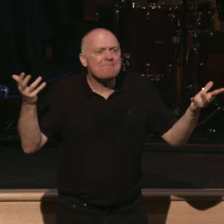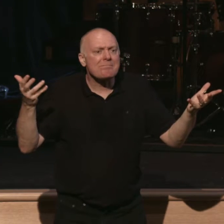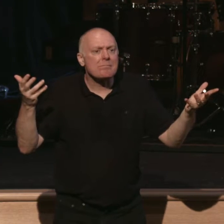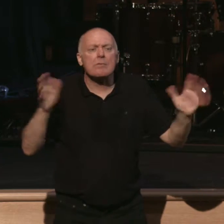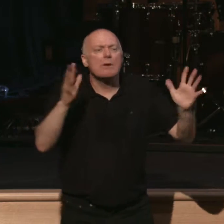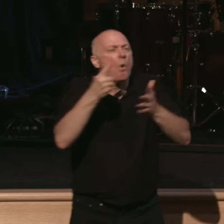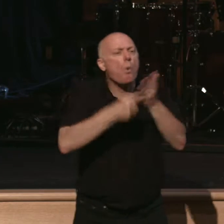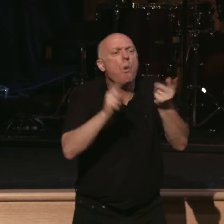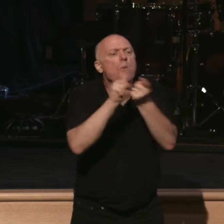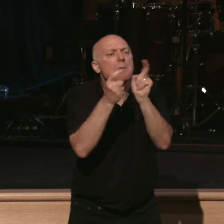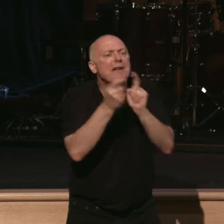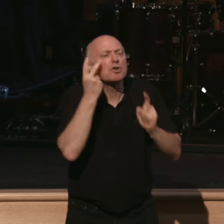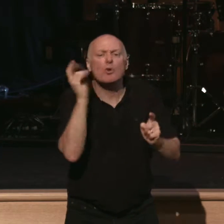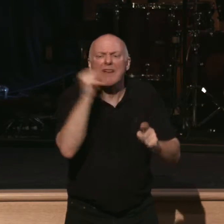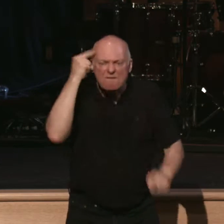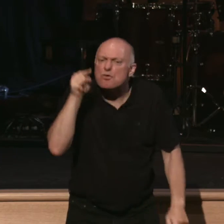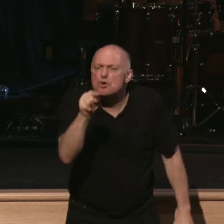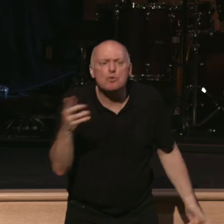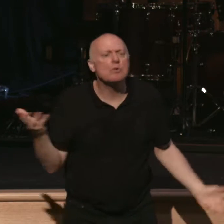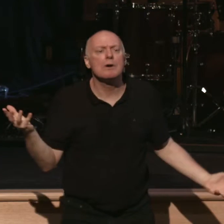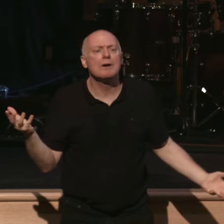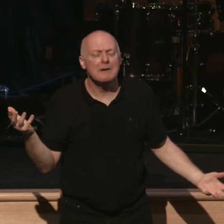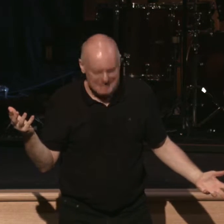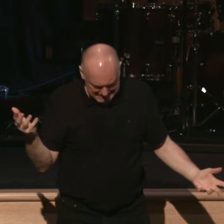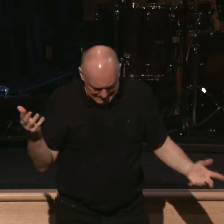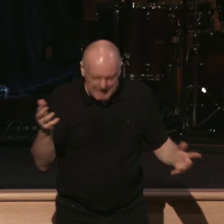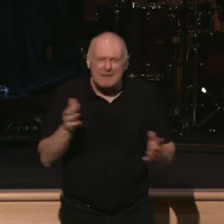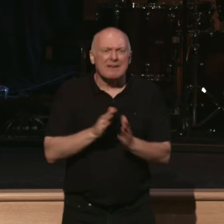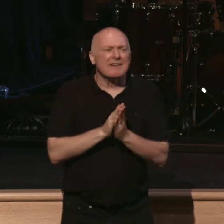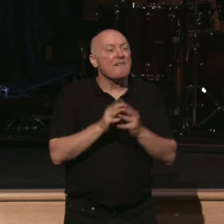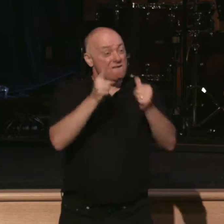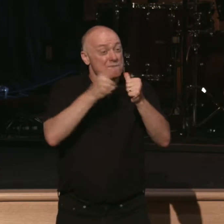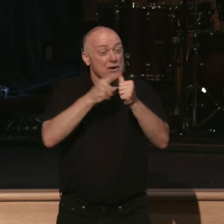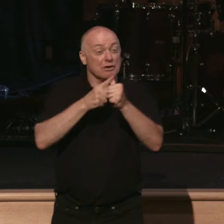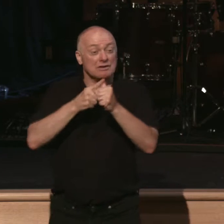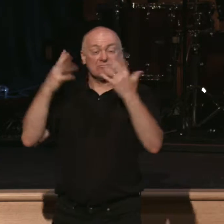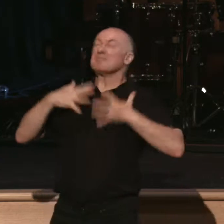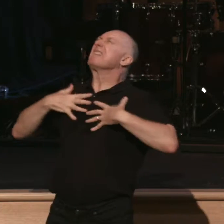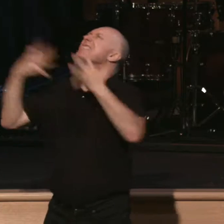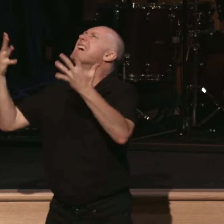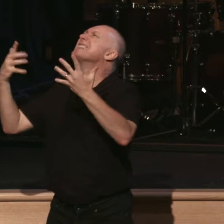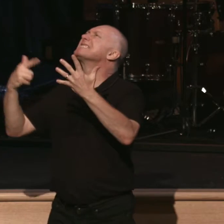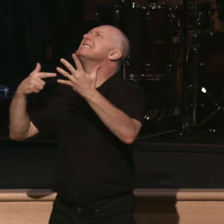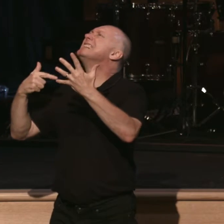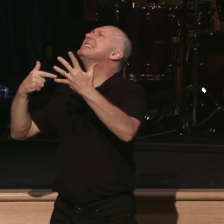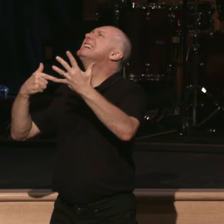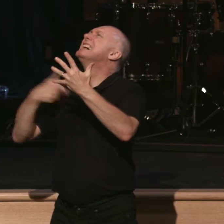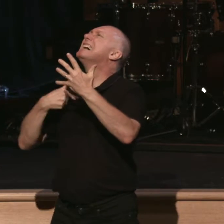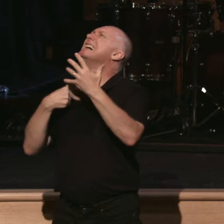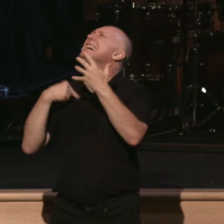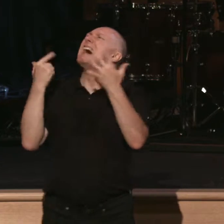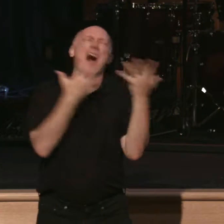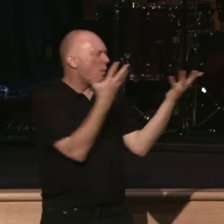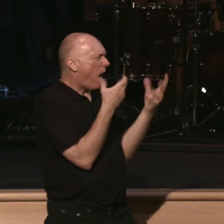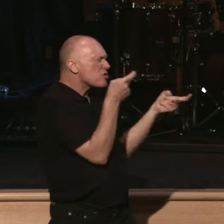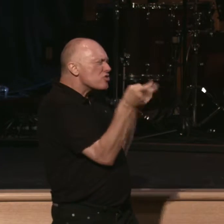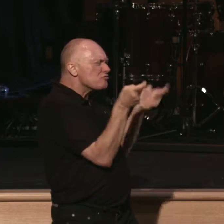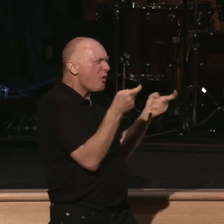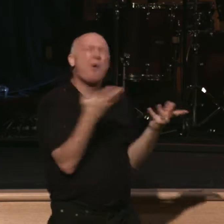repentance look like for you? It looks like confessing that. That Lord I'm lusting after this control. I'm going to this